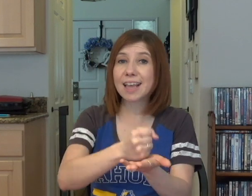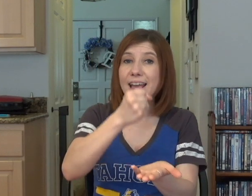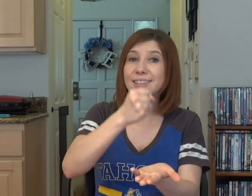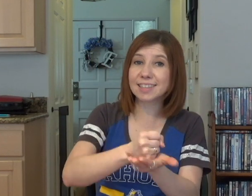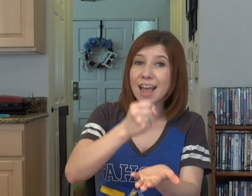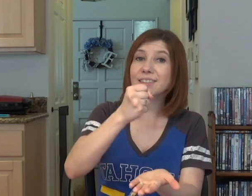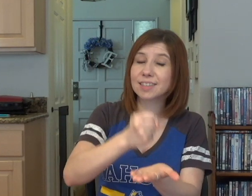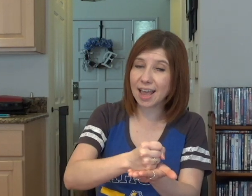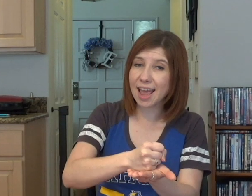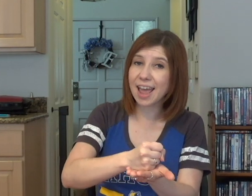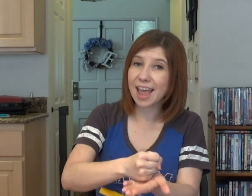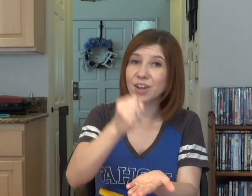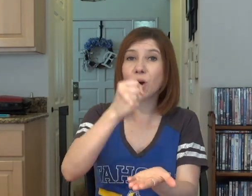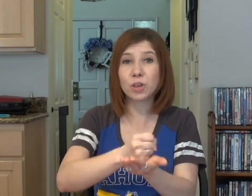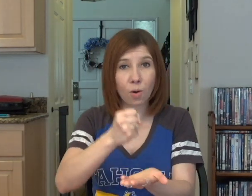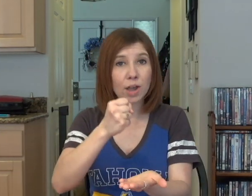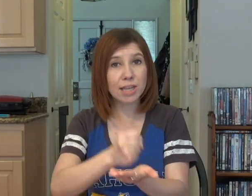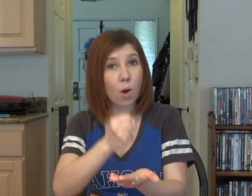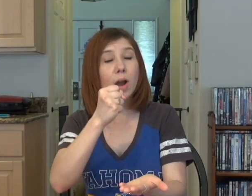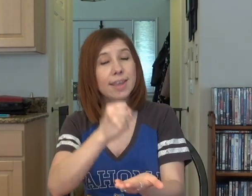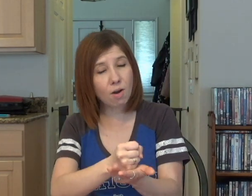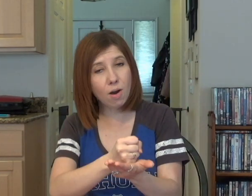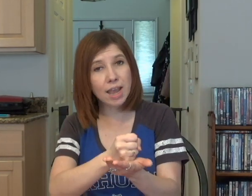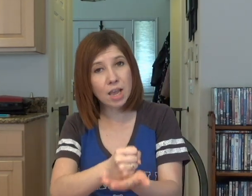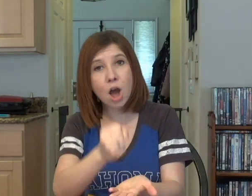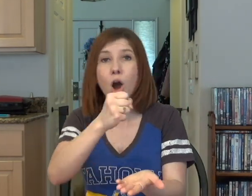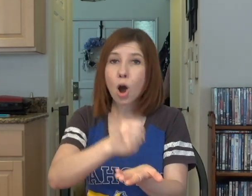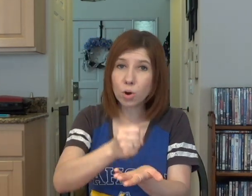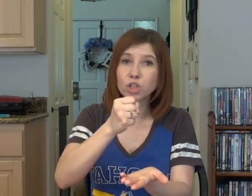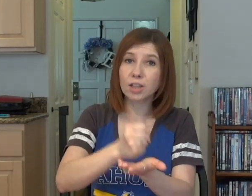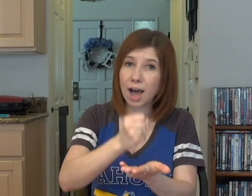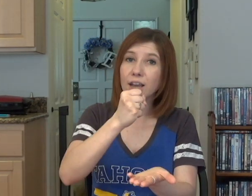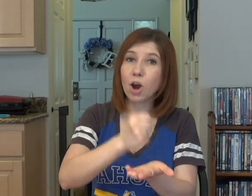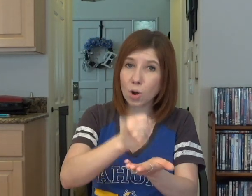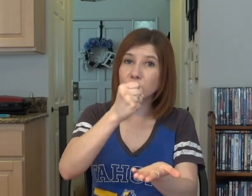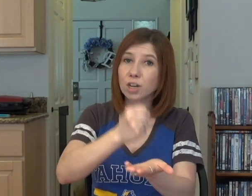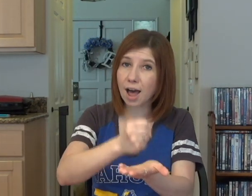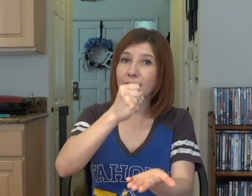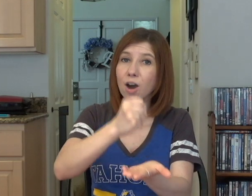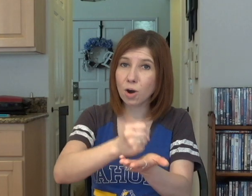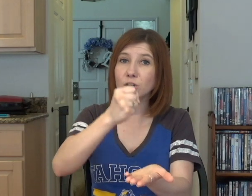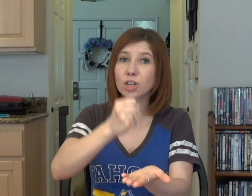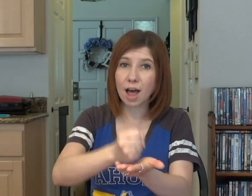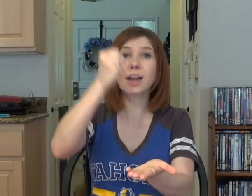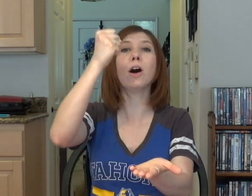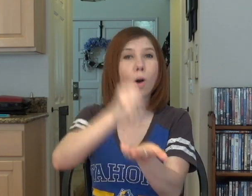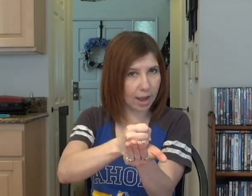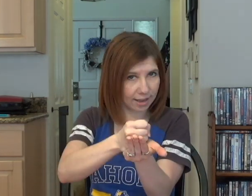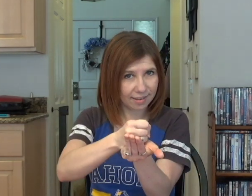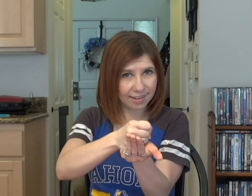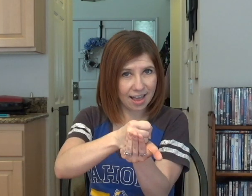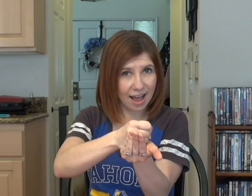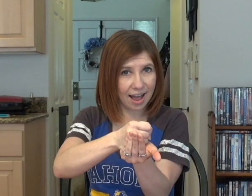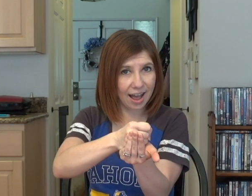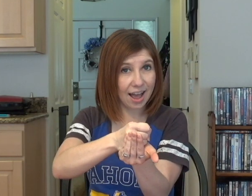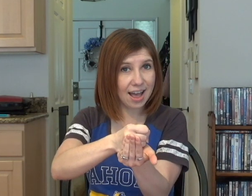Say, say, say, no, yoi, yoi, yoi. Ochilaka, ochilaka, ochilaka, hoy. Aha.